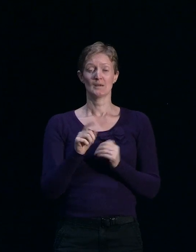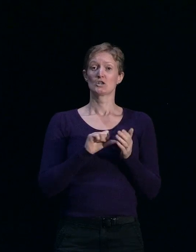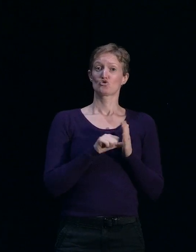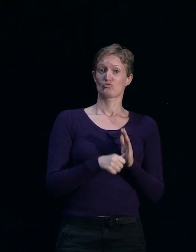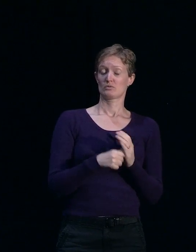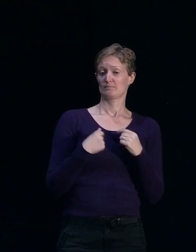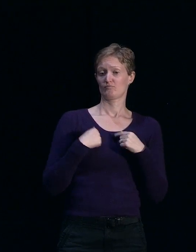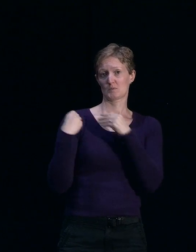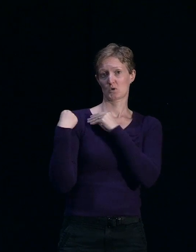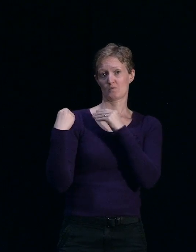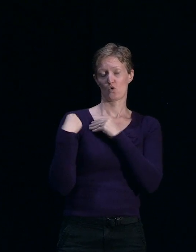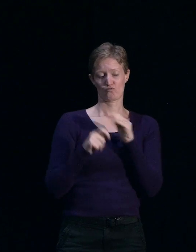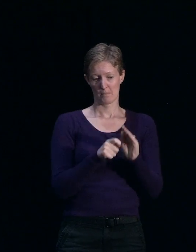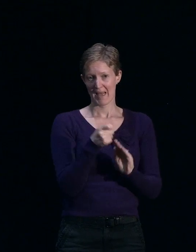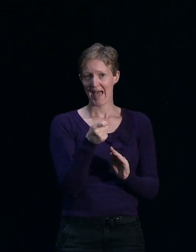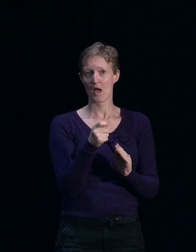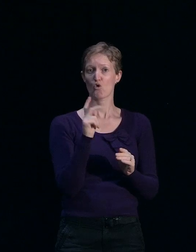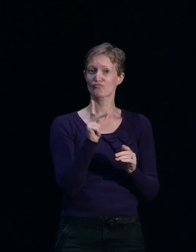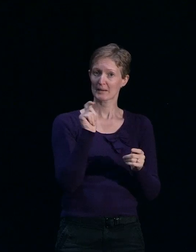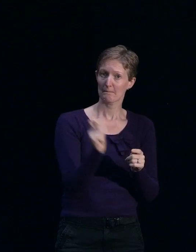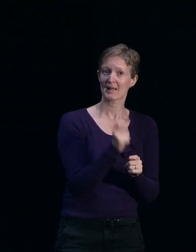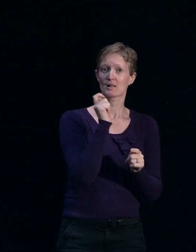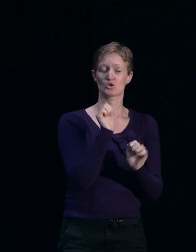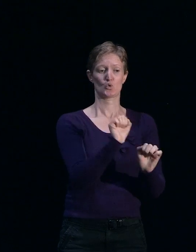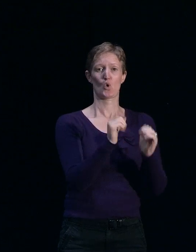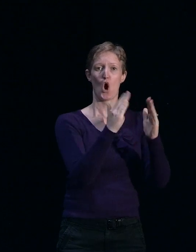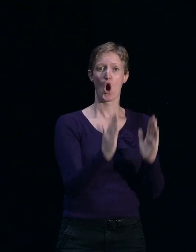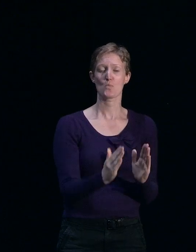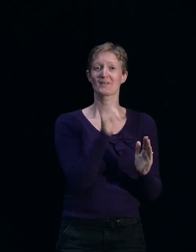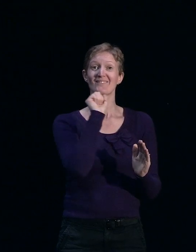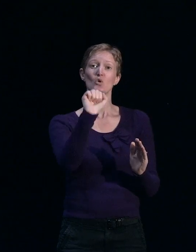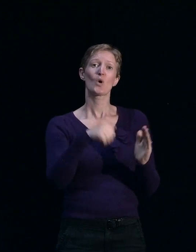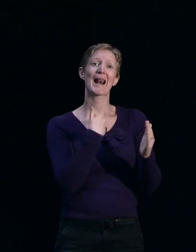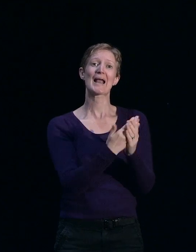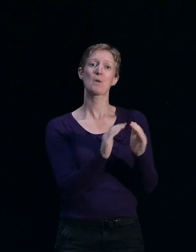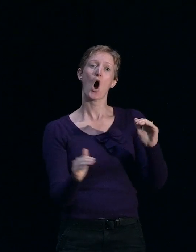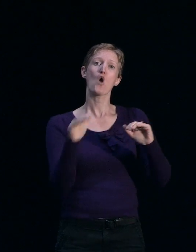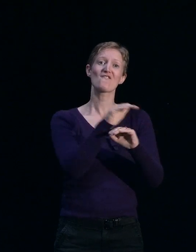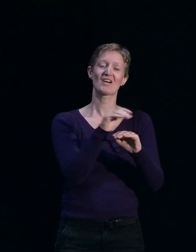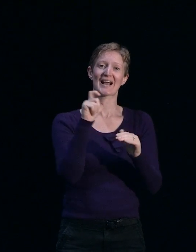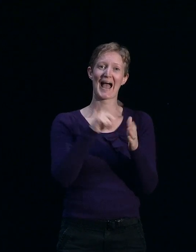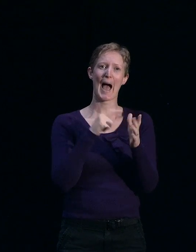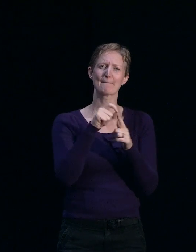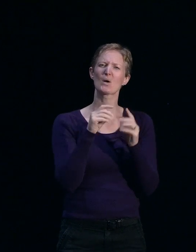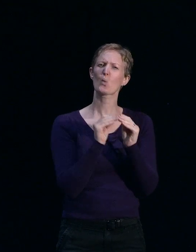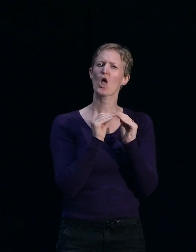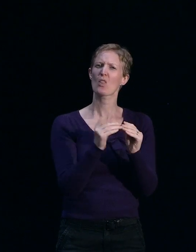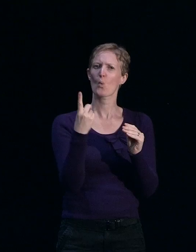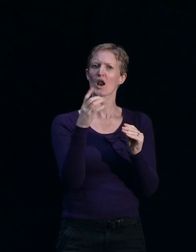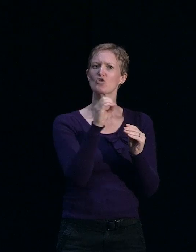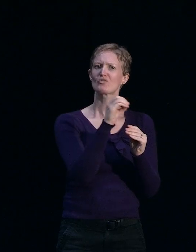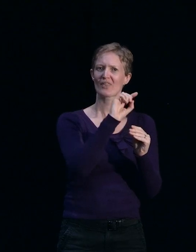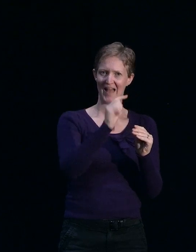your home if your claim is over the EQC cap and typically for most people that will be $100,000 plus